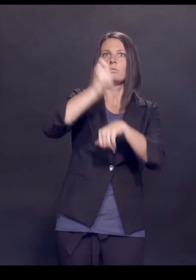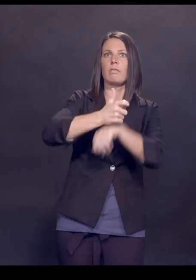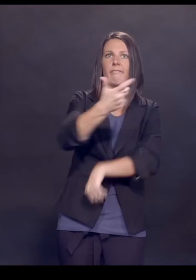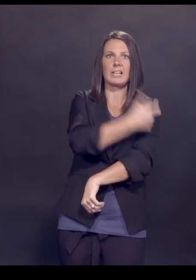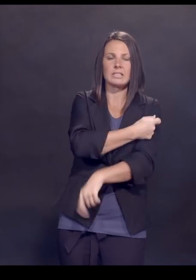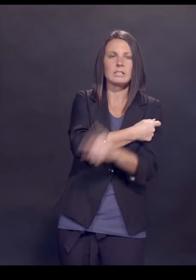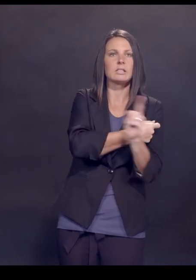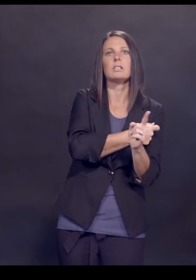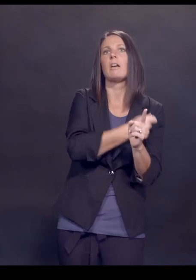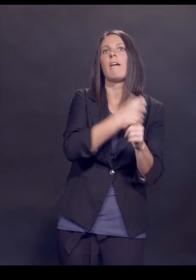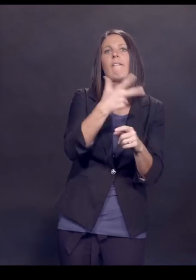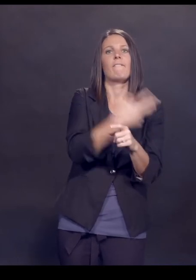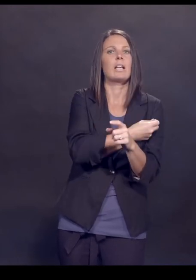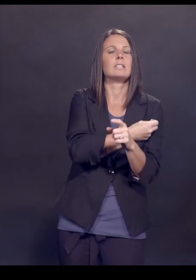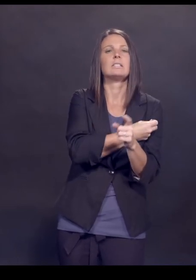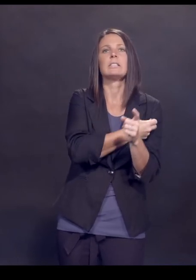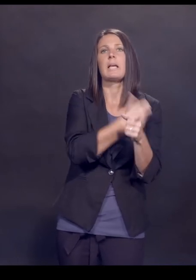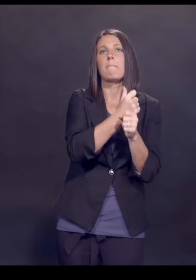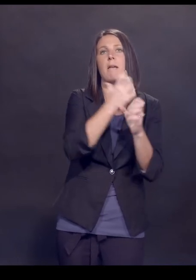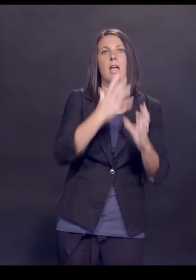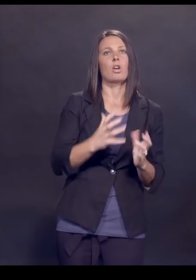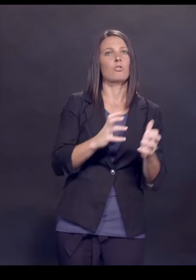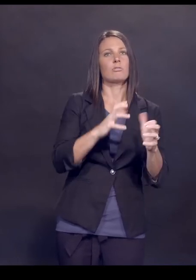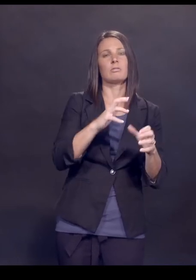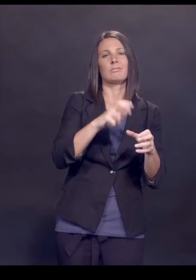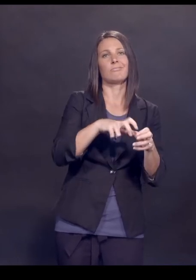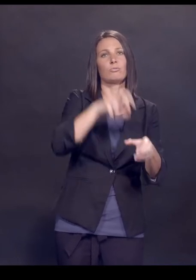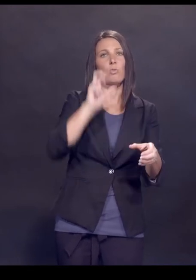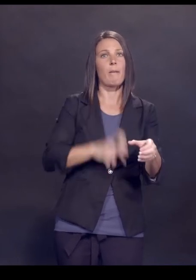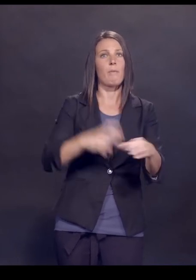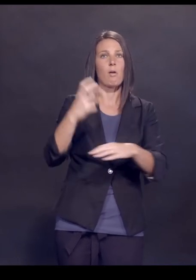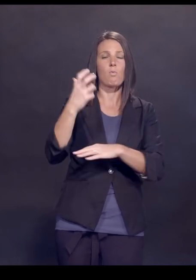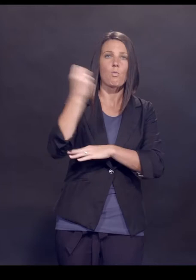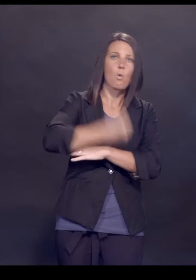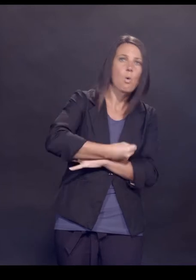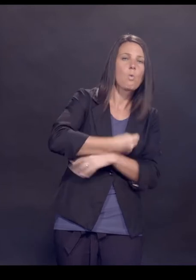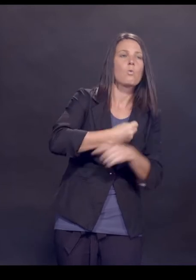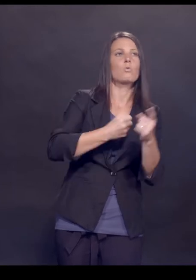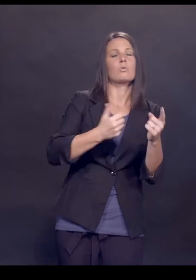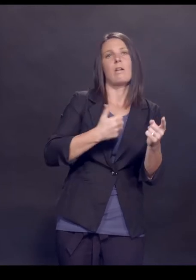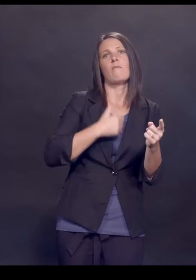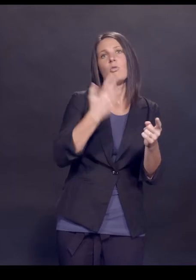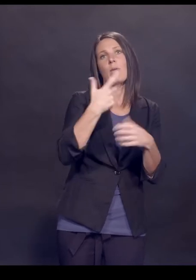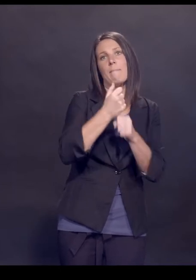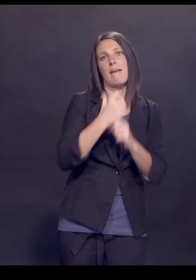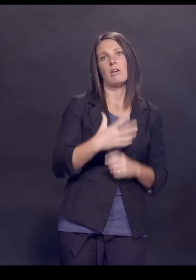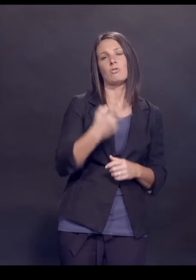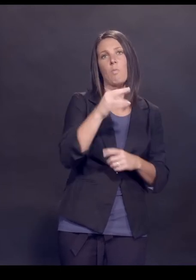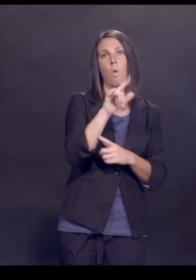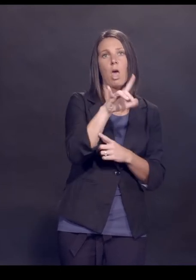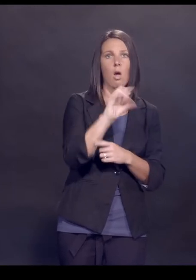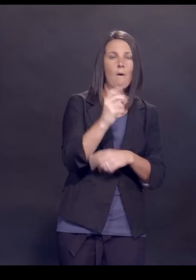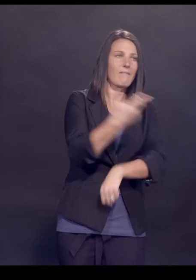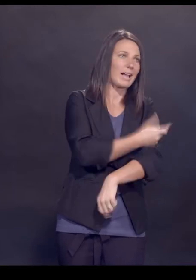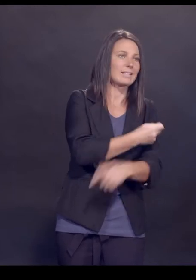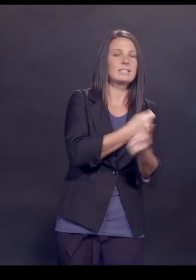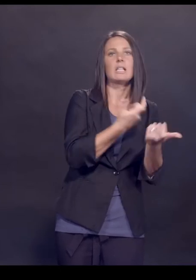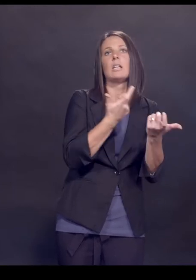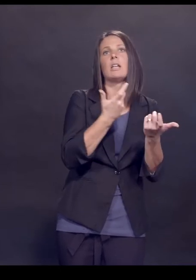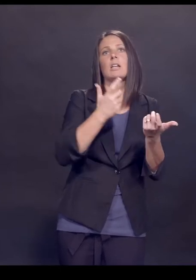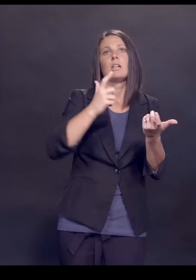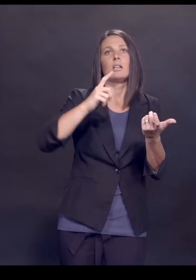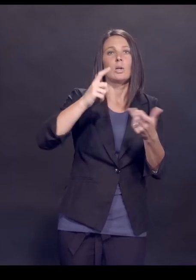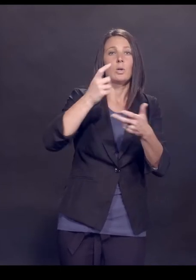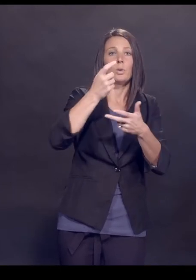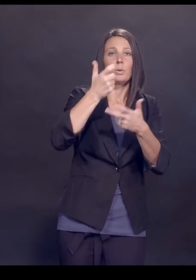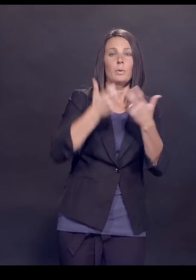the, the vaccine makers were leaving the business. We went from three makers of the oral polio vaccine to one. We went from six makers of